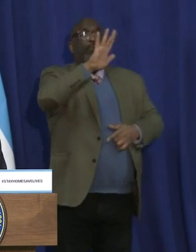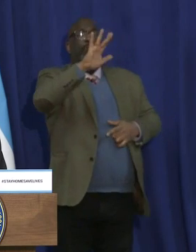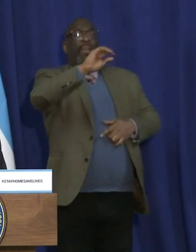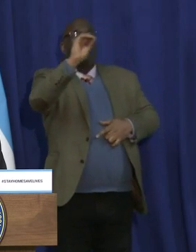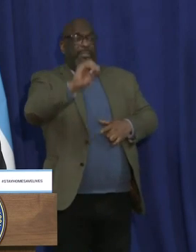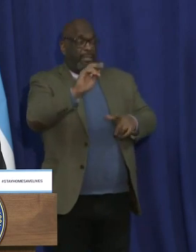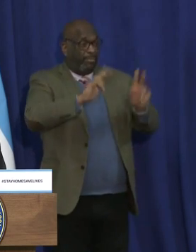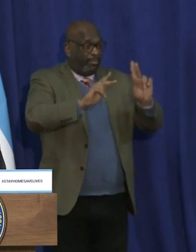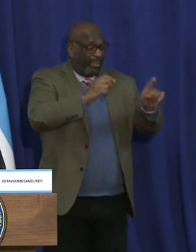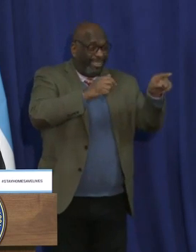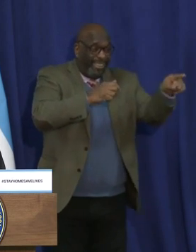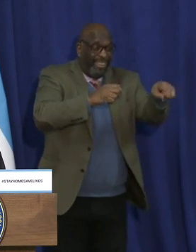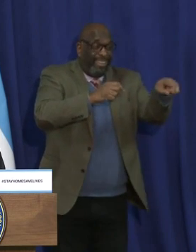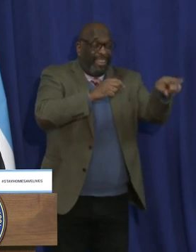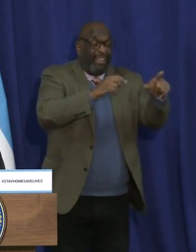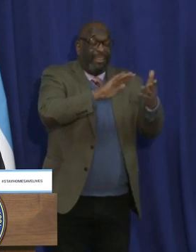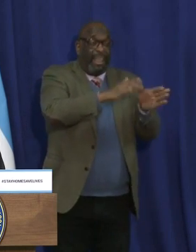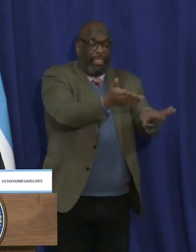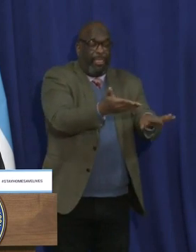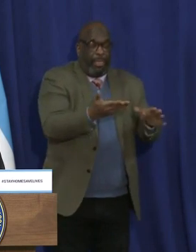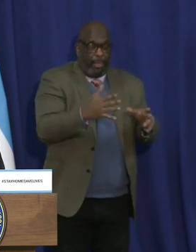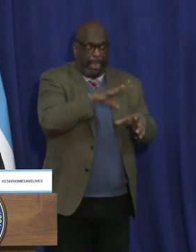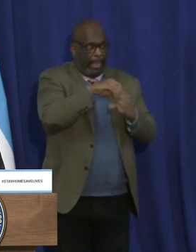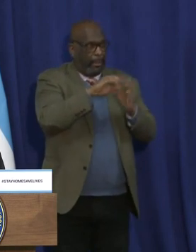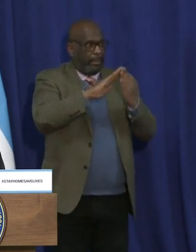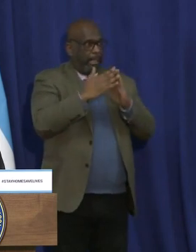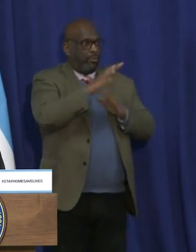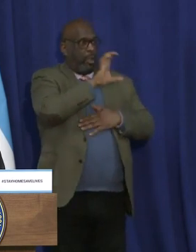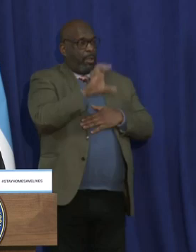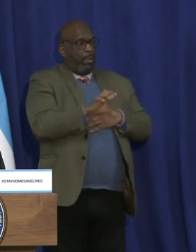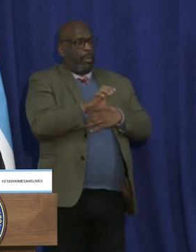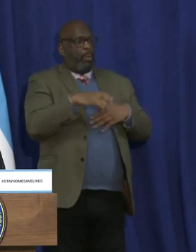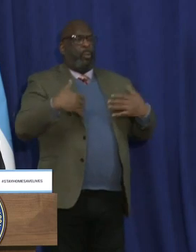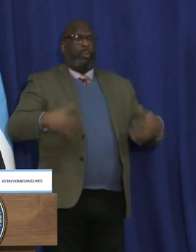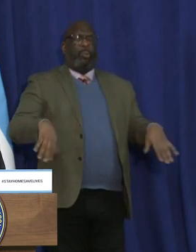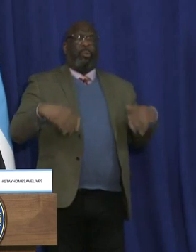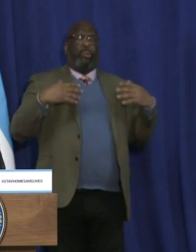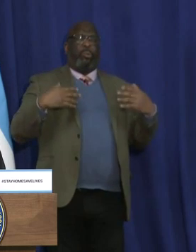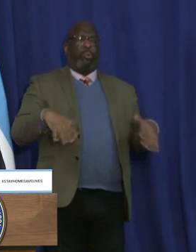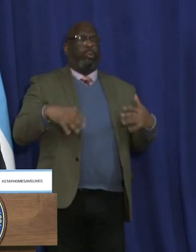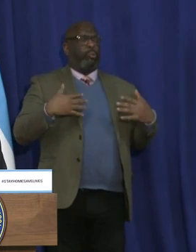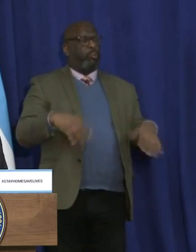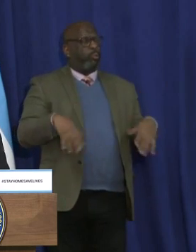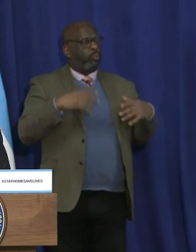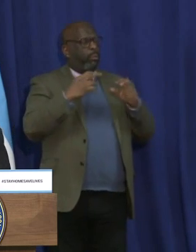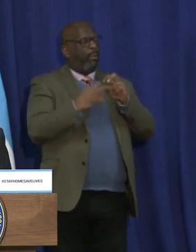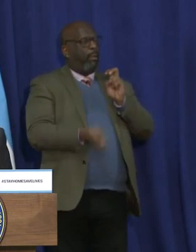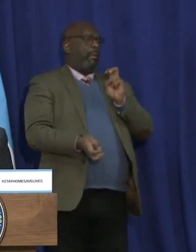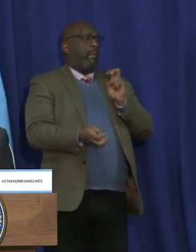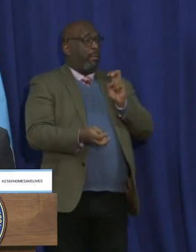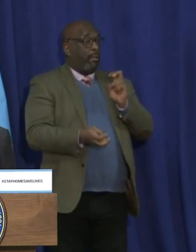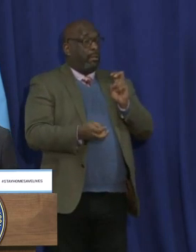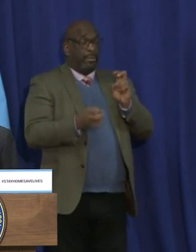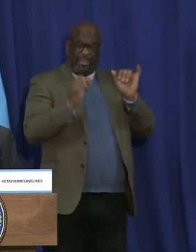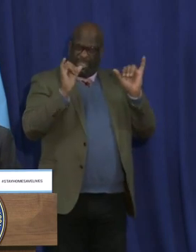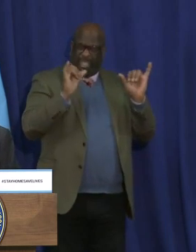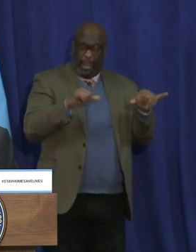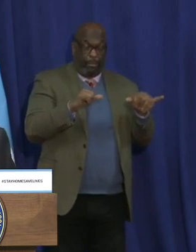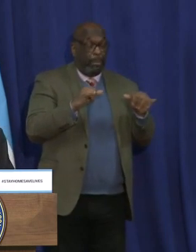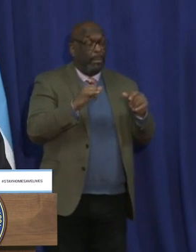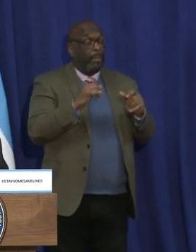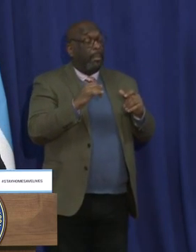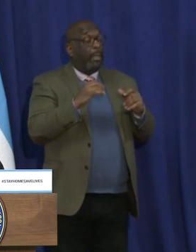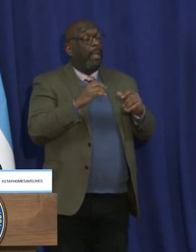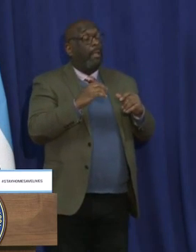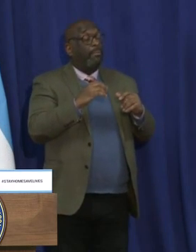% of our city's deaths. That's no less breathtaking than the numbers that we reported on a month